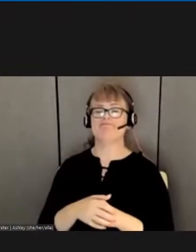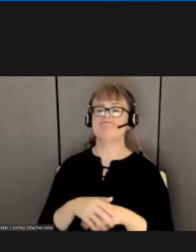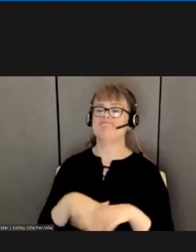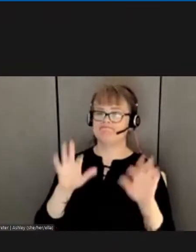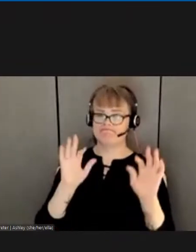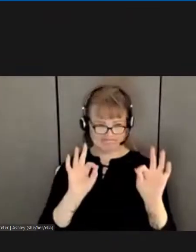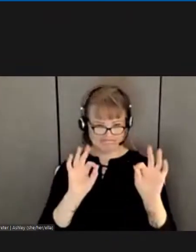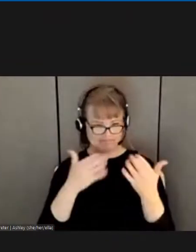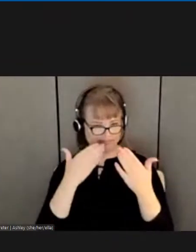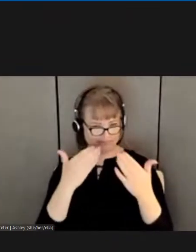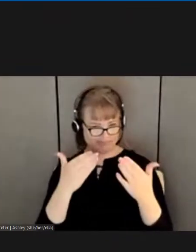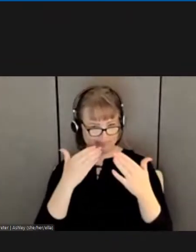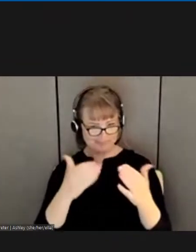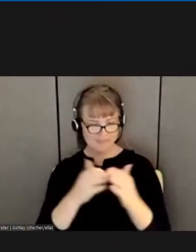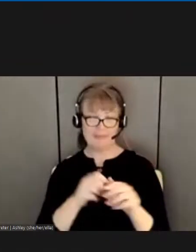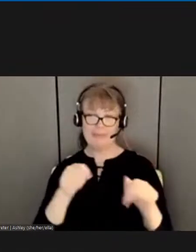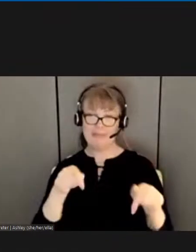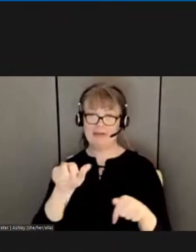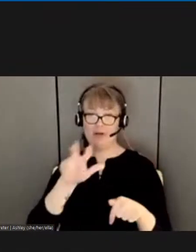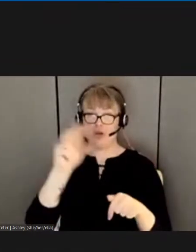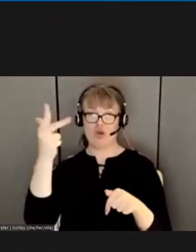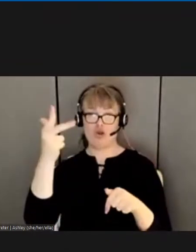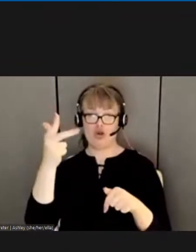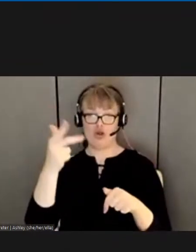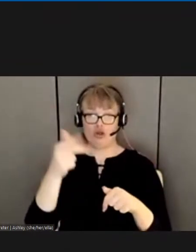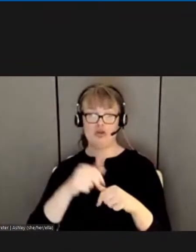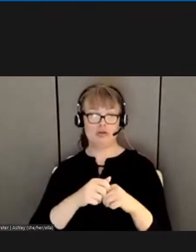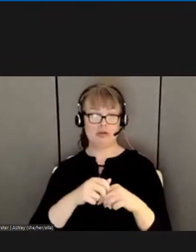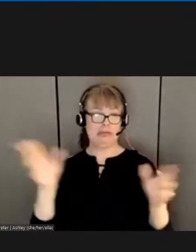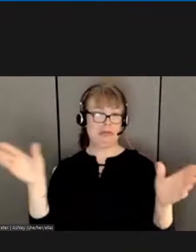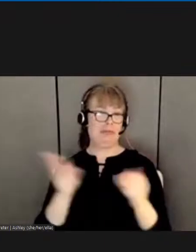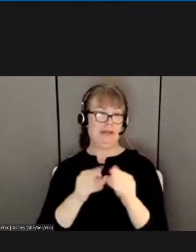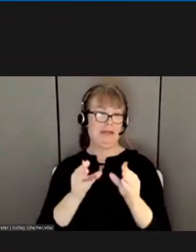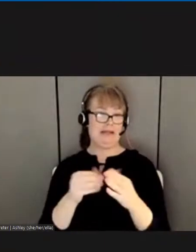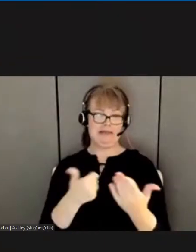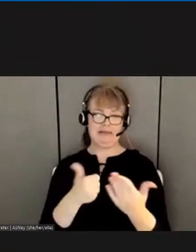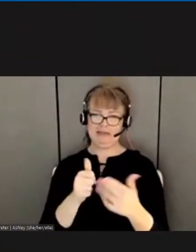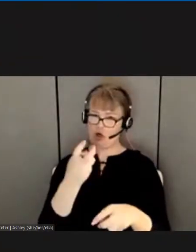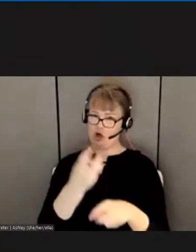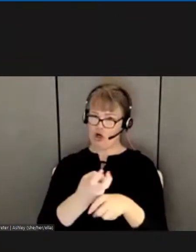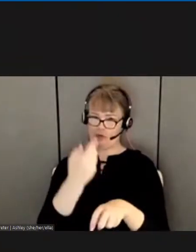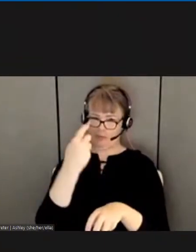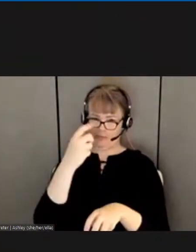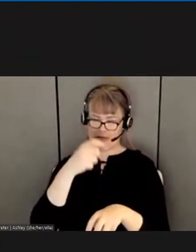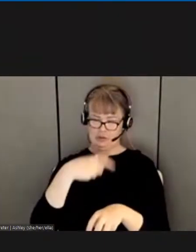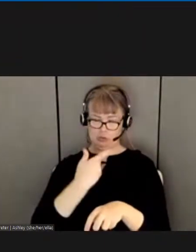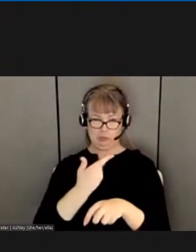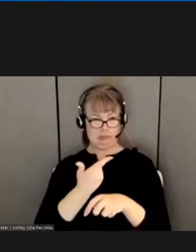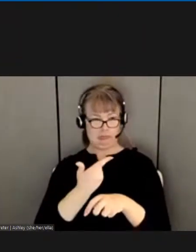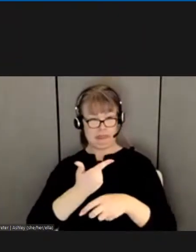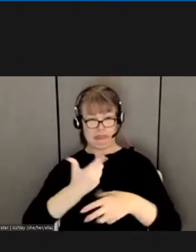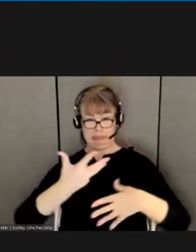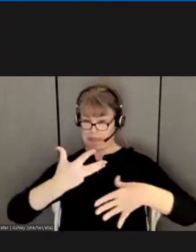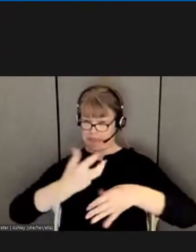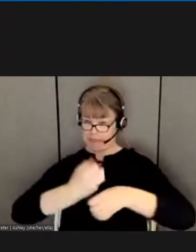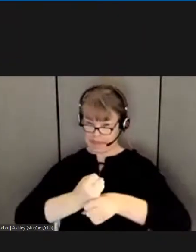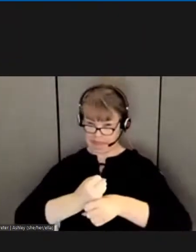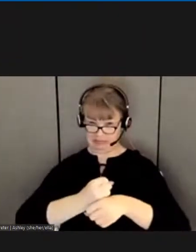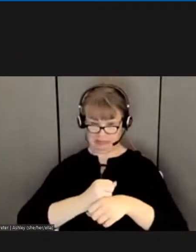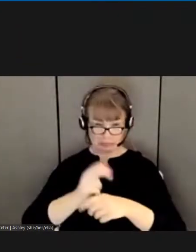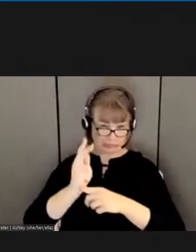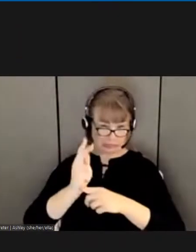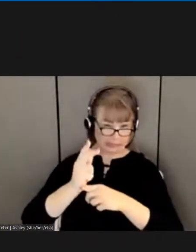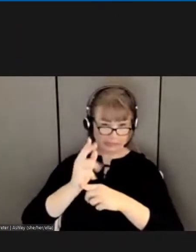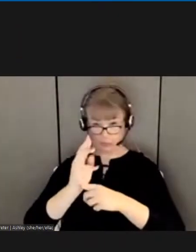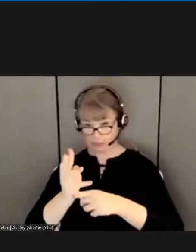and as anybody know me it's hard to get me to talk in three or four minutes and because we've had extra time